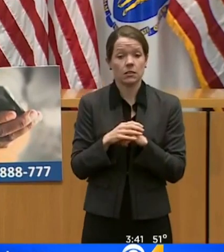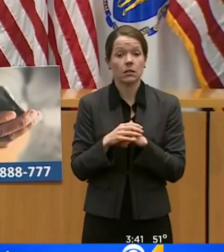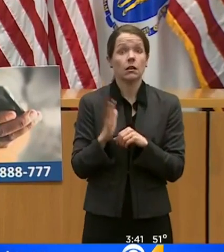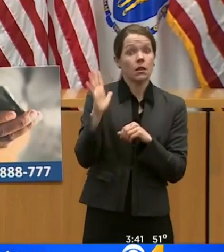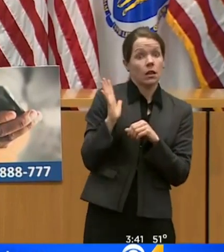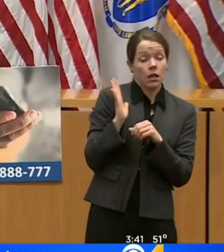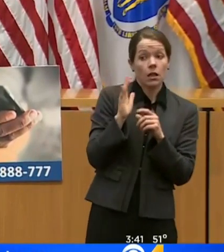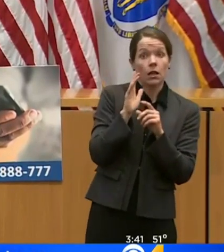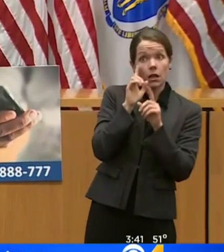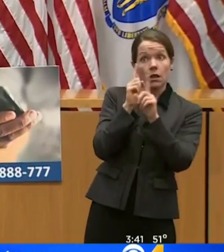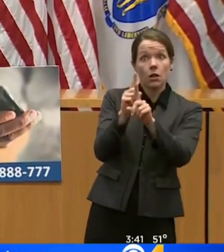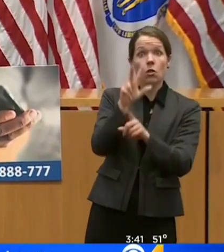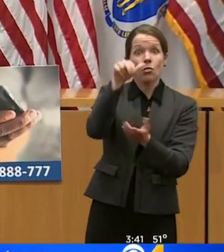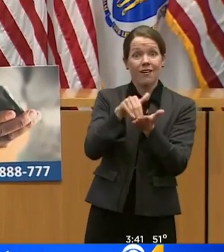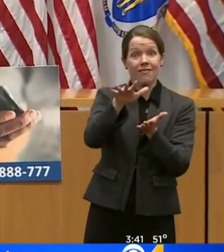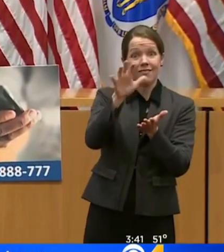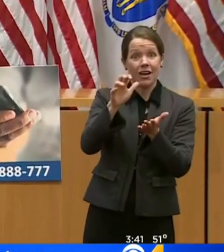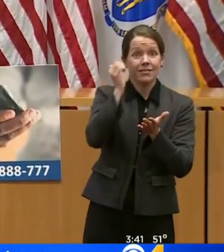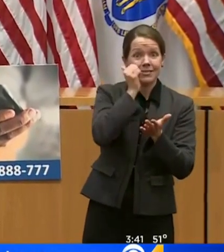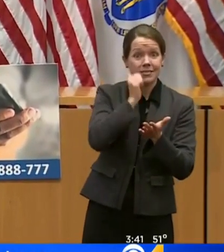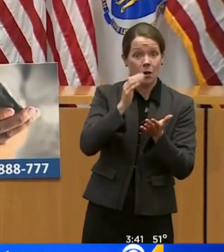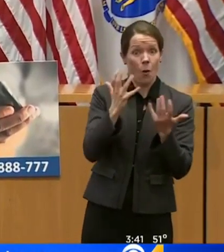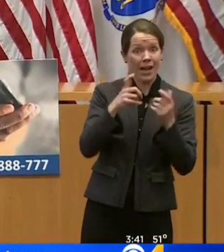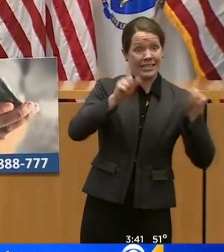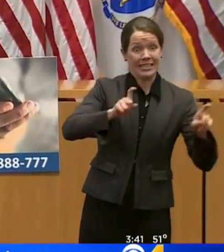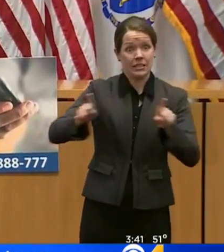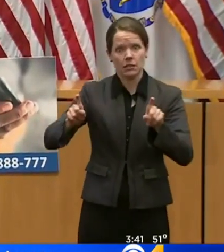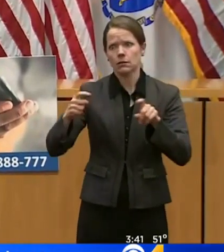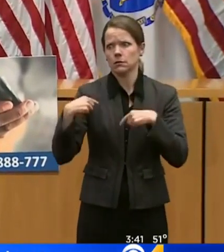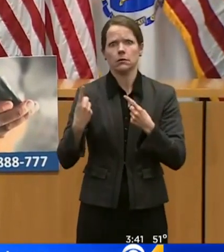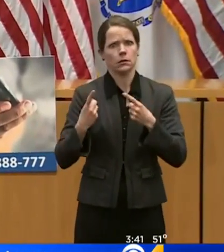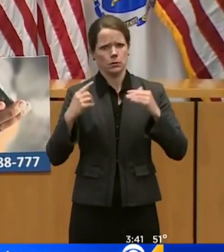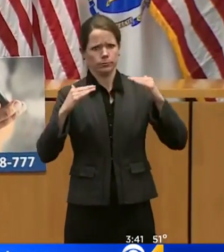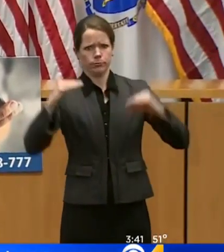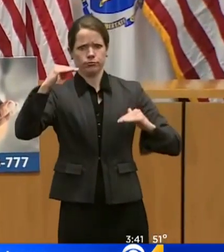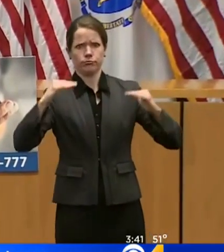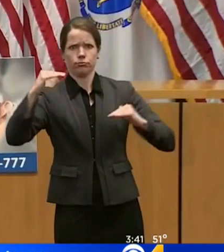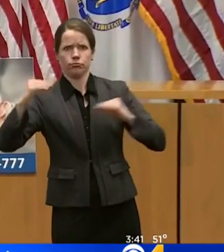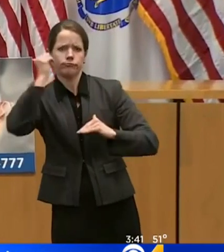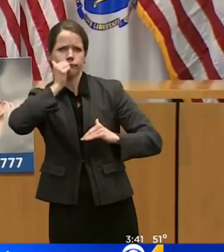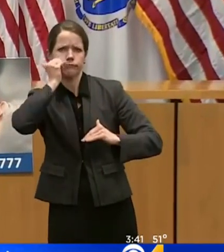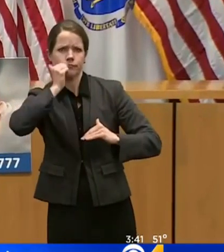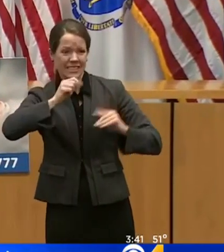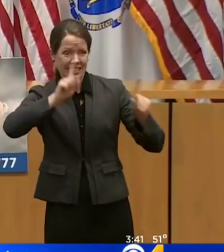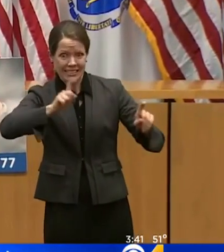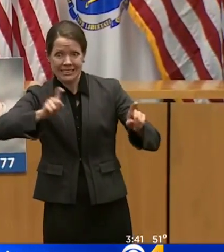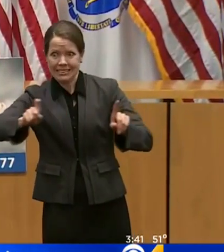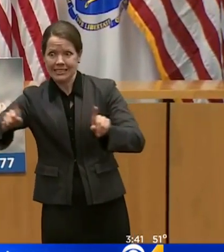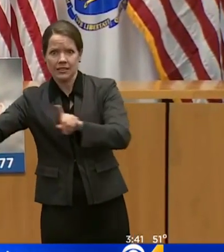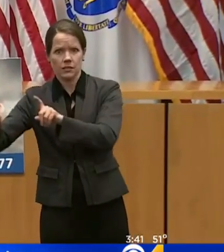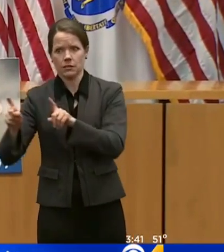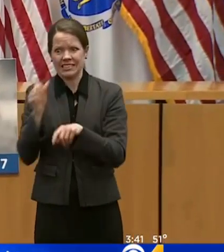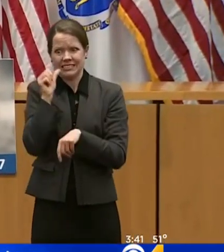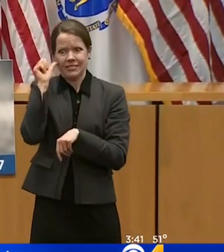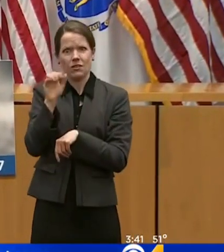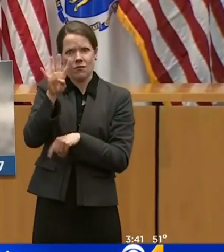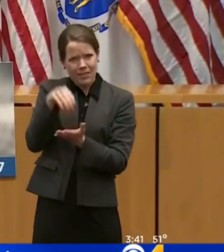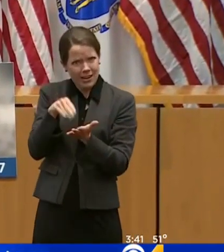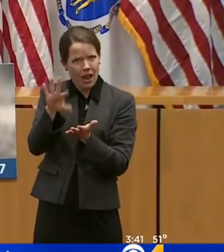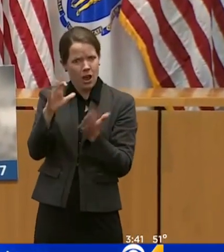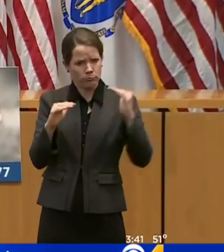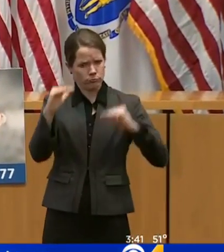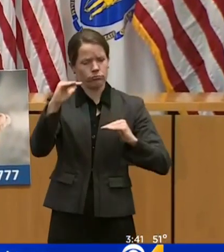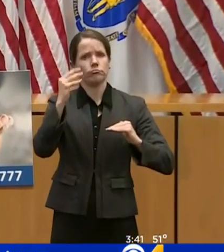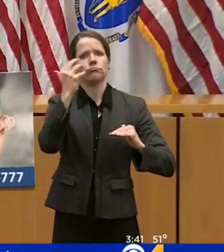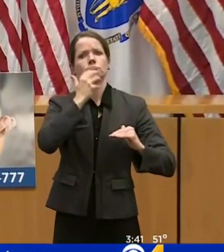pretty much every day since. Thanks to a lot of hard work, we continue to perform at a level above where we anticipated,